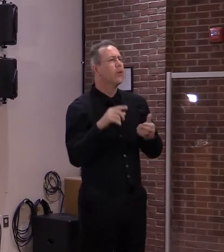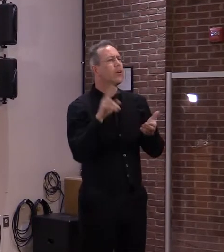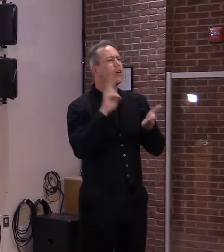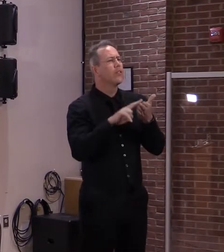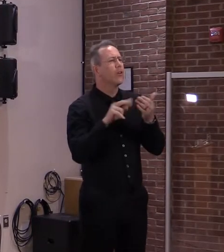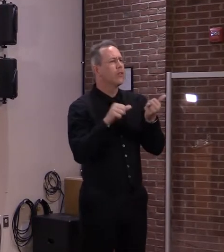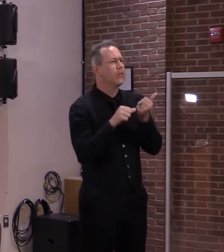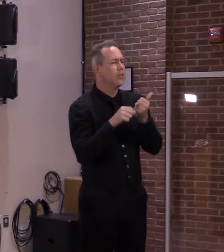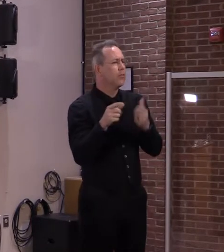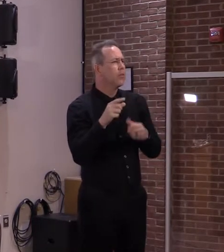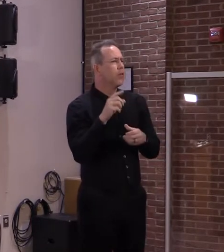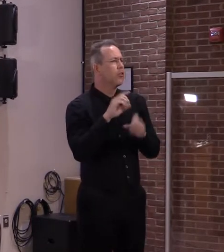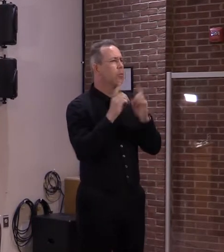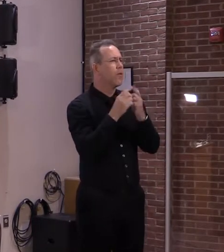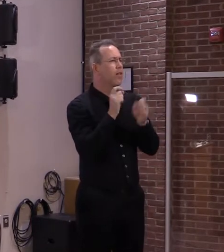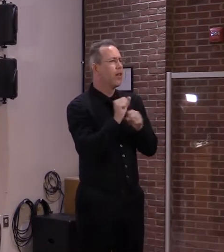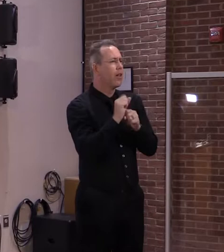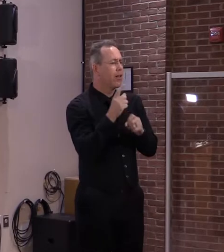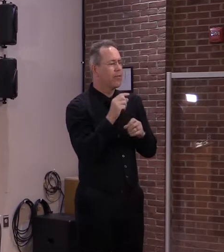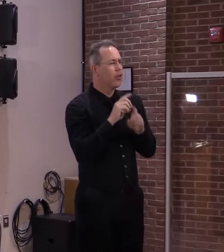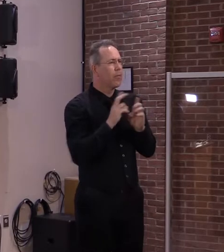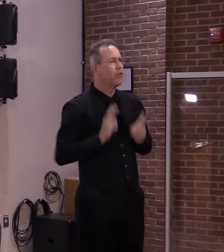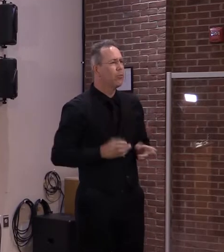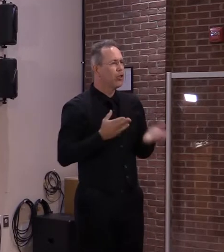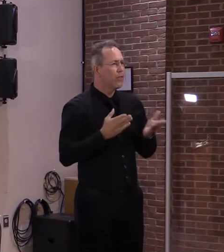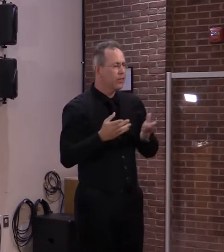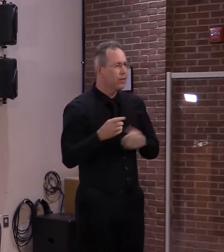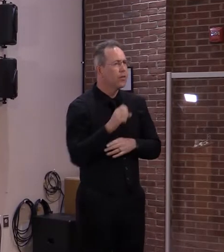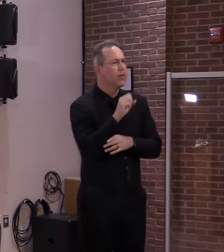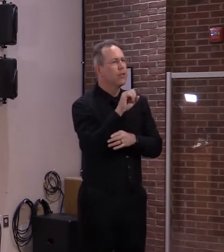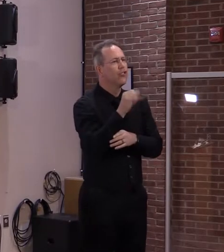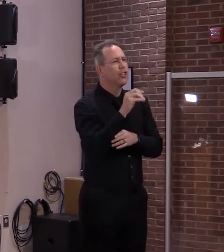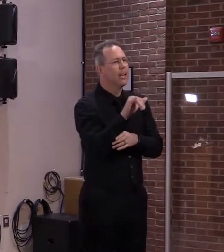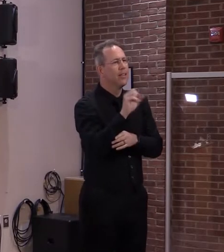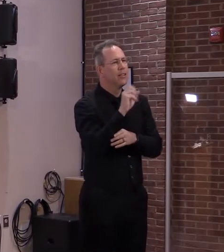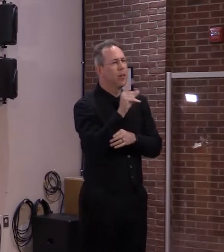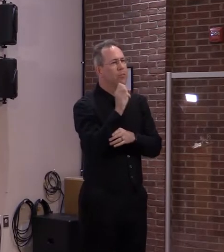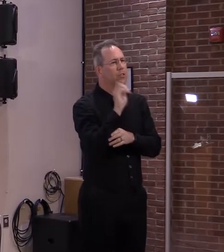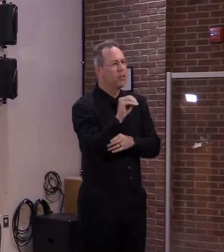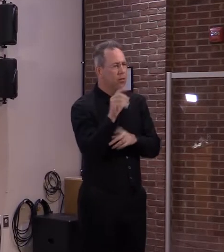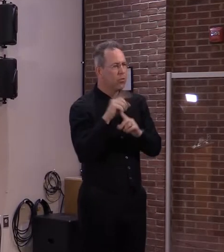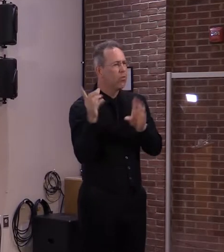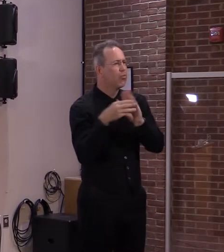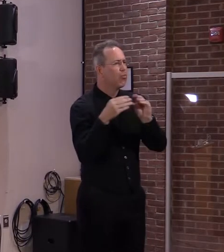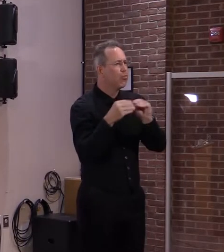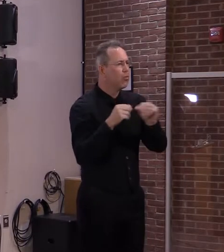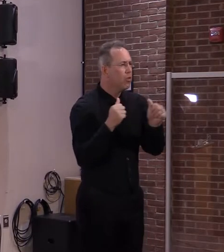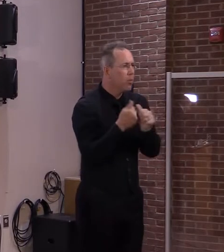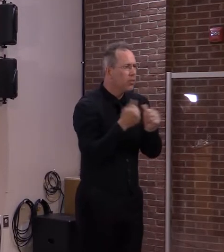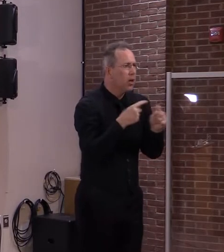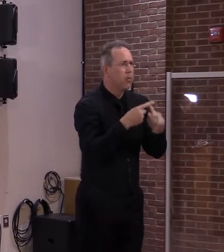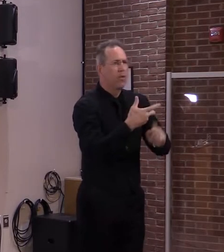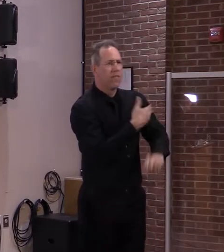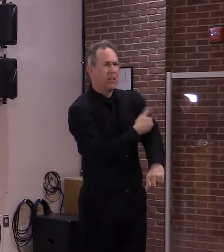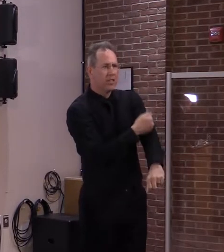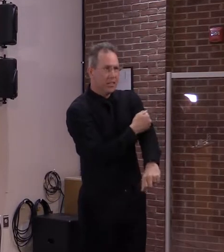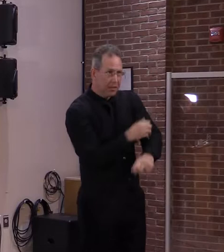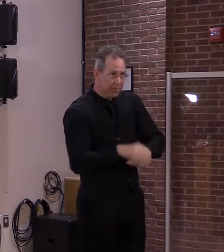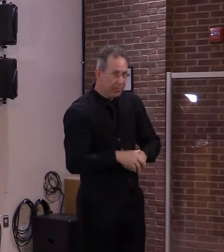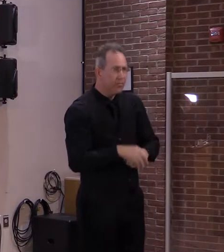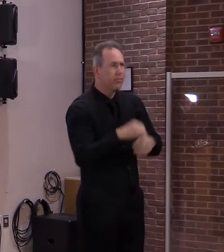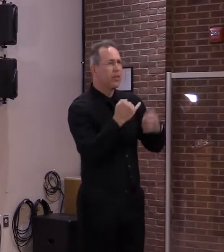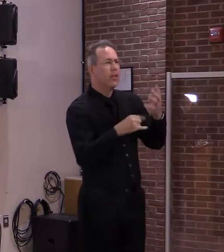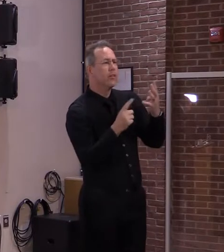to update us on Vermont's vaccination progress and then of course Dr. Levine will be providing his weekly health update.